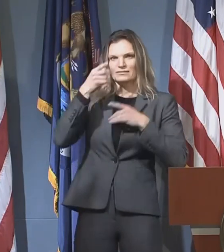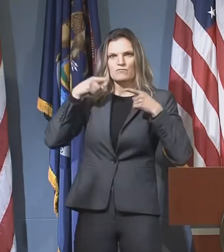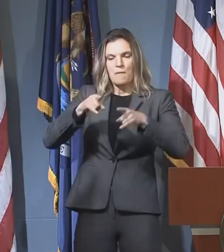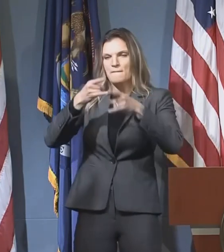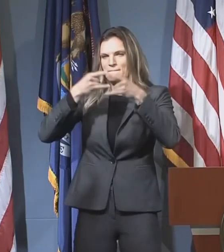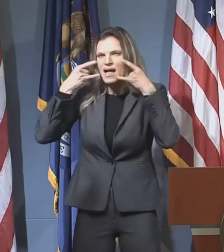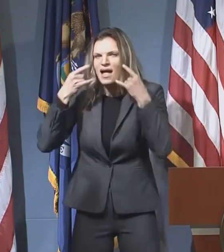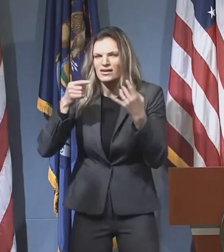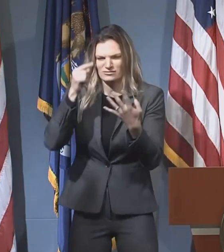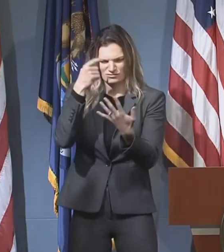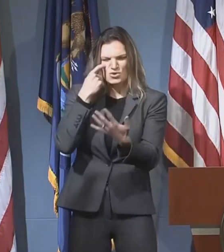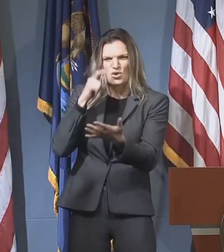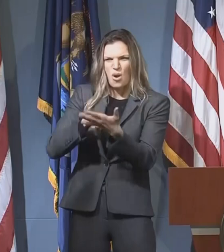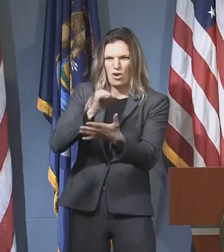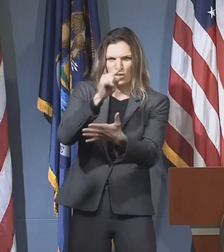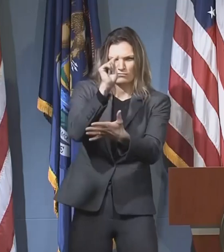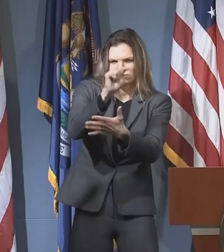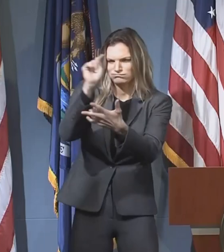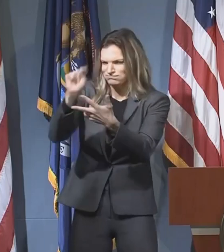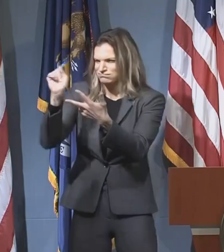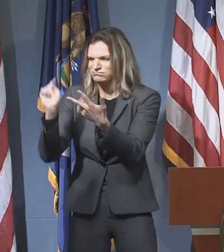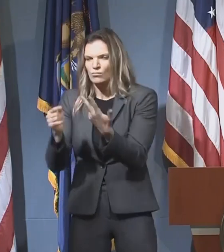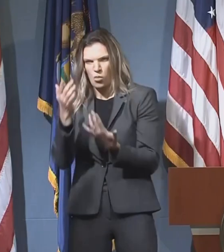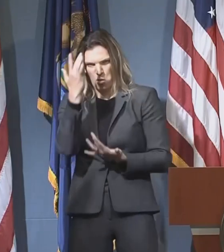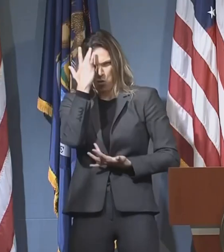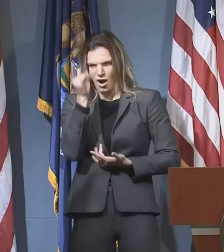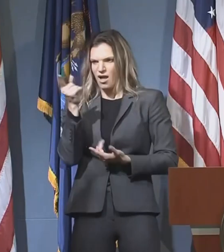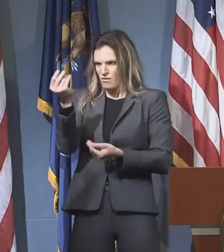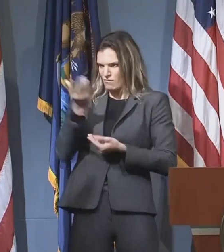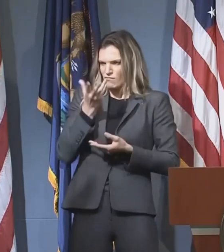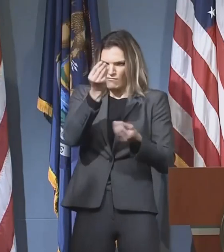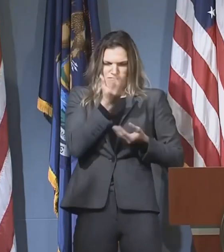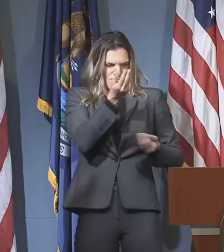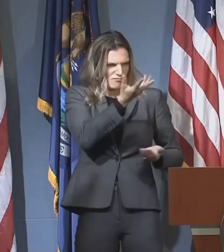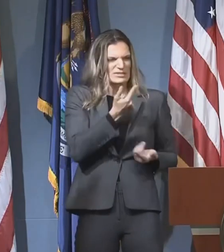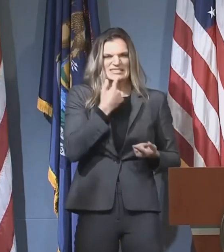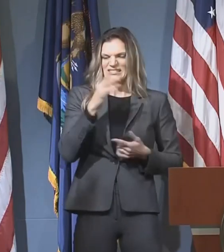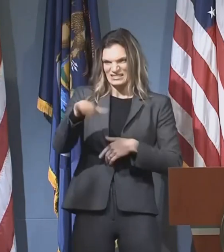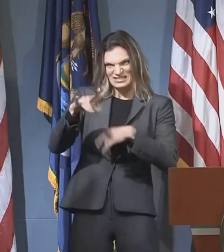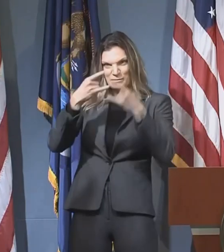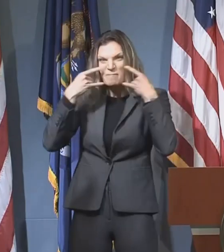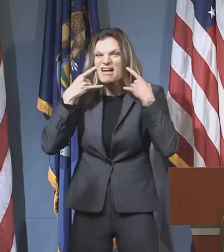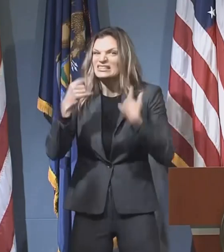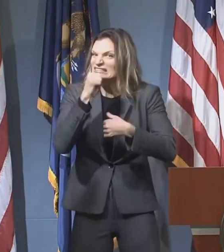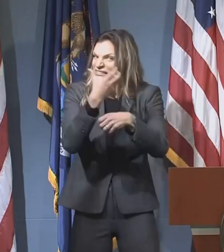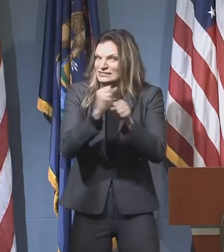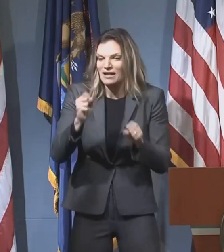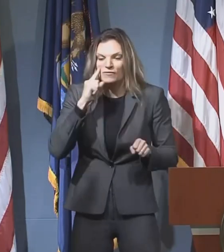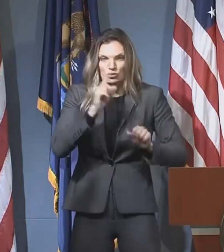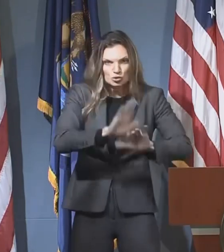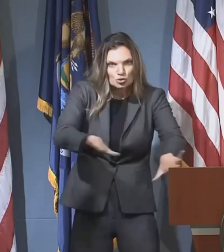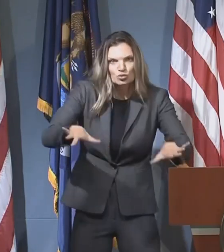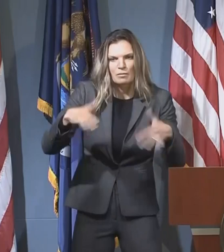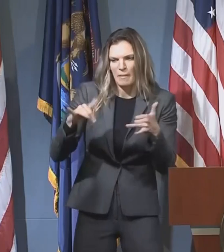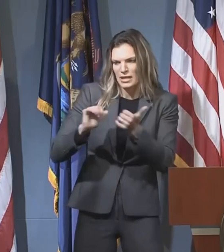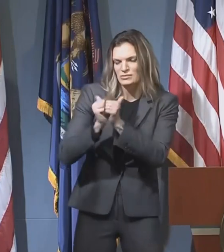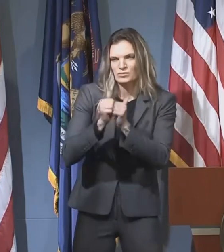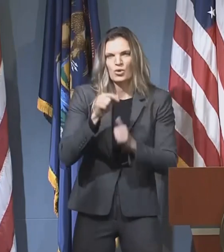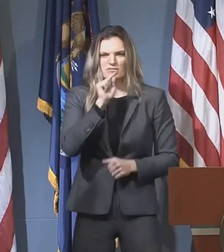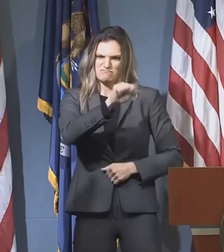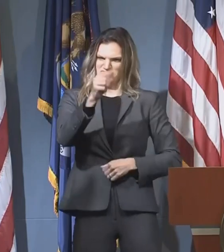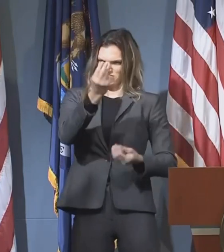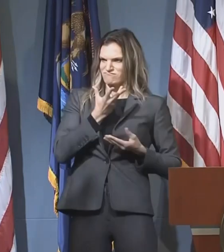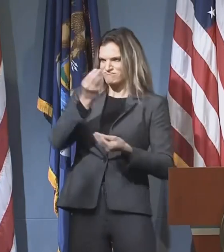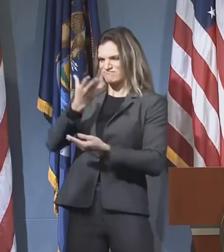knowing all of that, specifically, what science or data are you using in requiring mask wearing for sports like